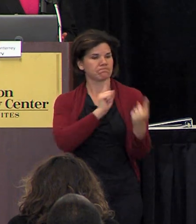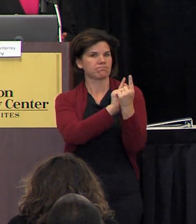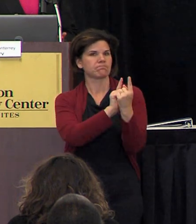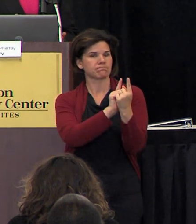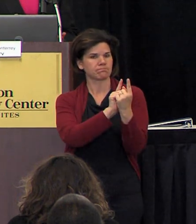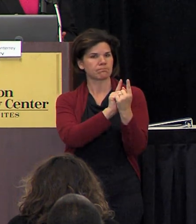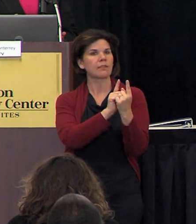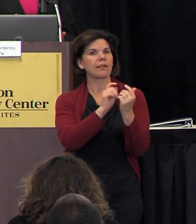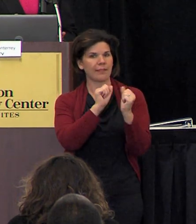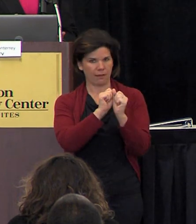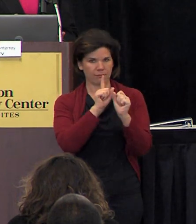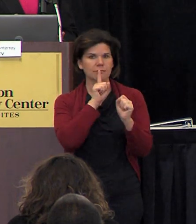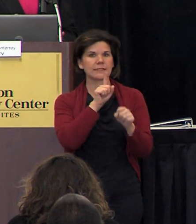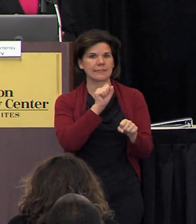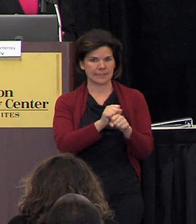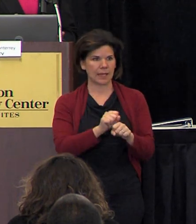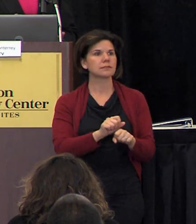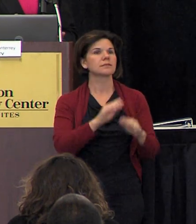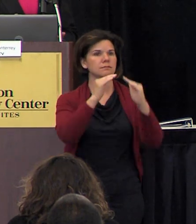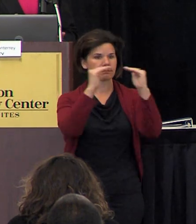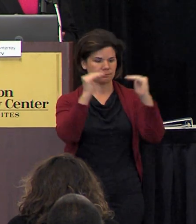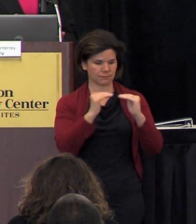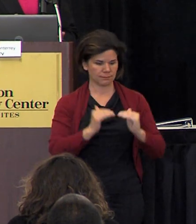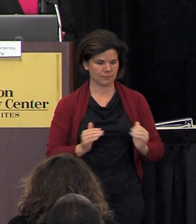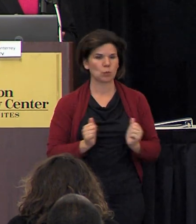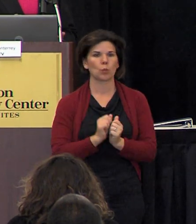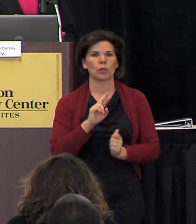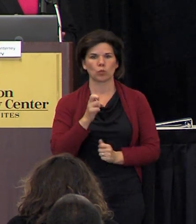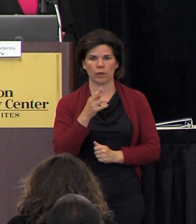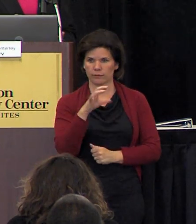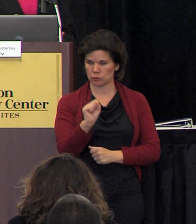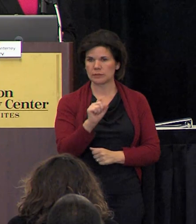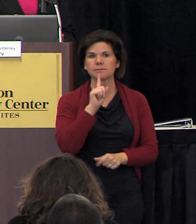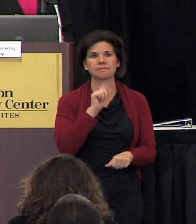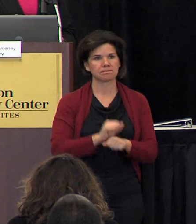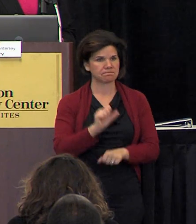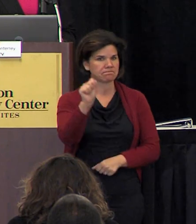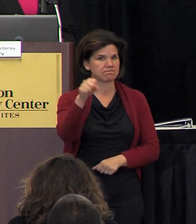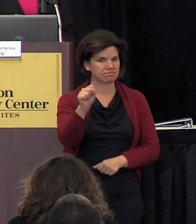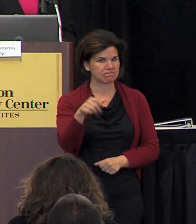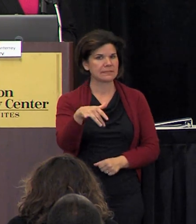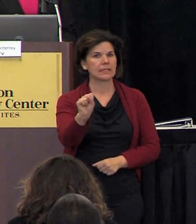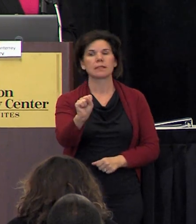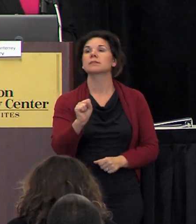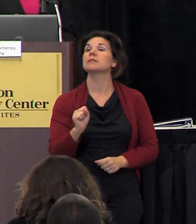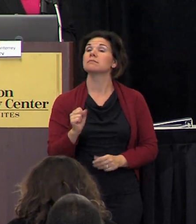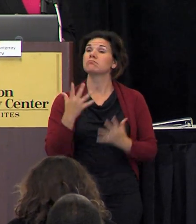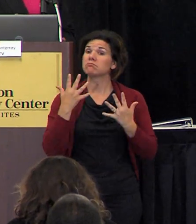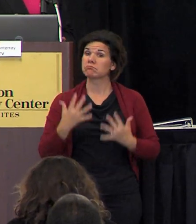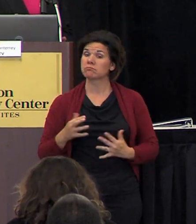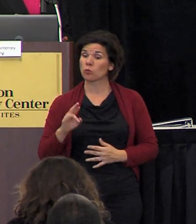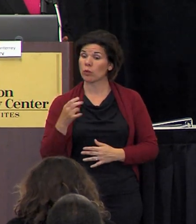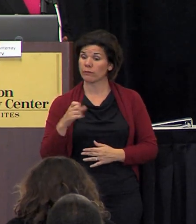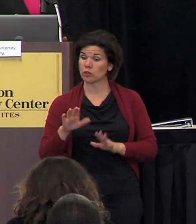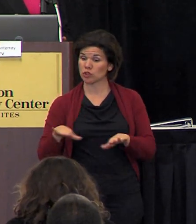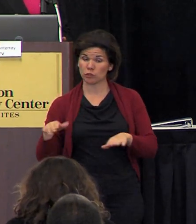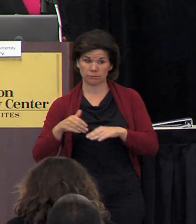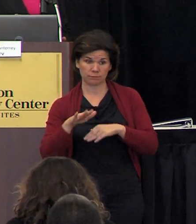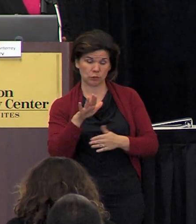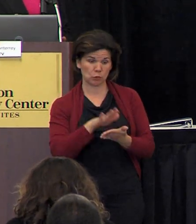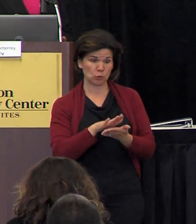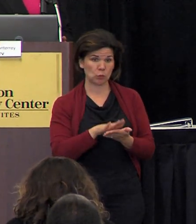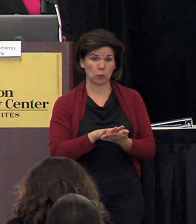is a hierarchy yes um even among refugees um it's sad but when refugee children go to school